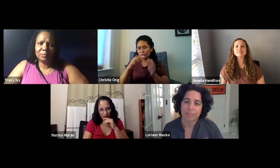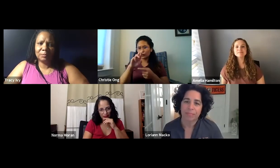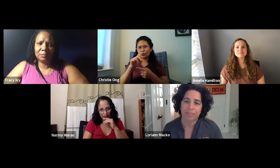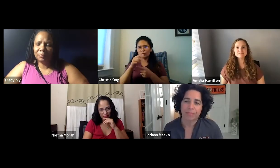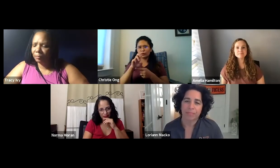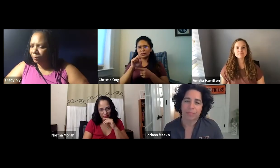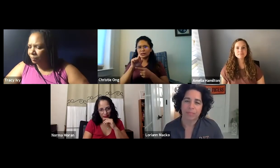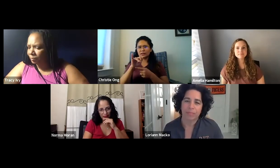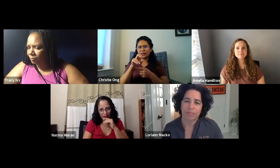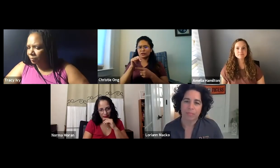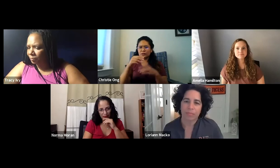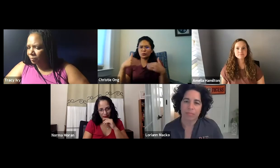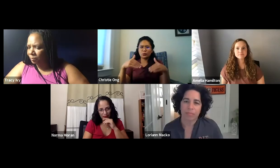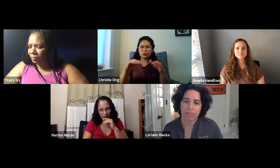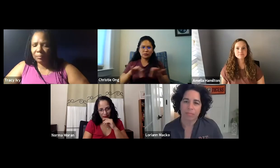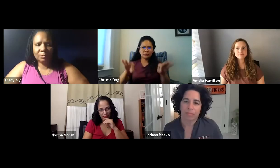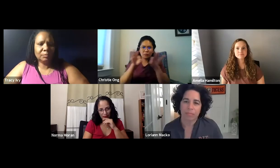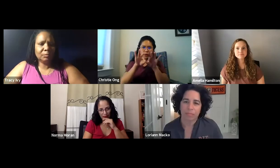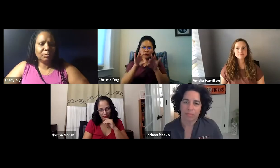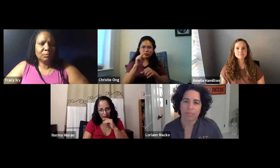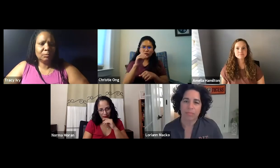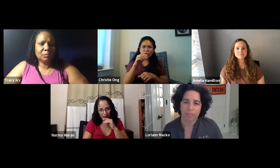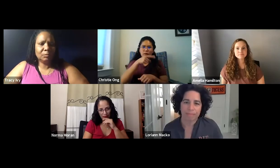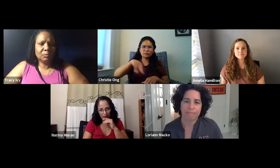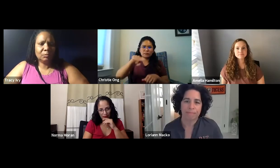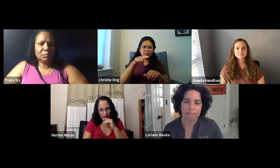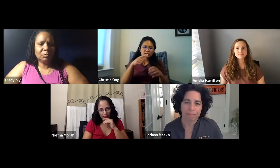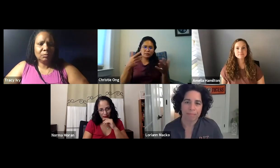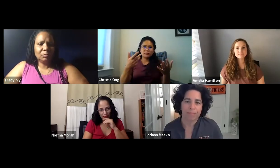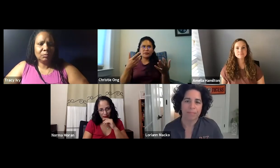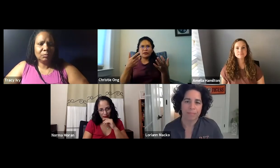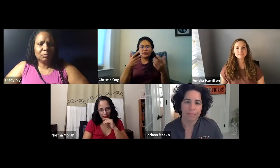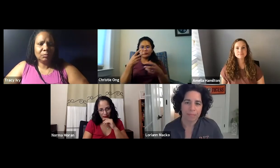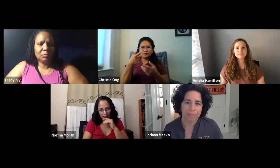And Christie is saying, I do want to add to that, that representation is key.